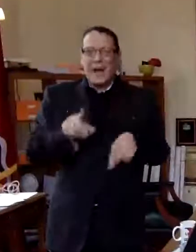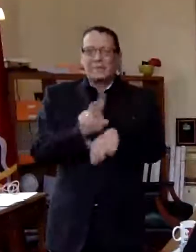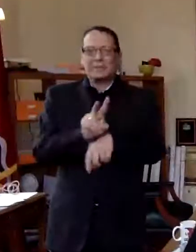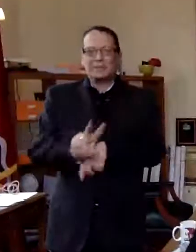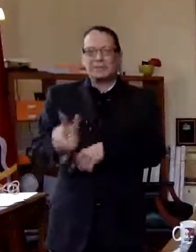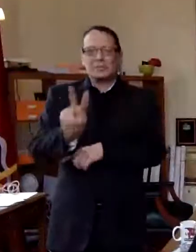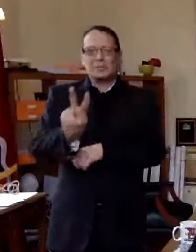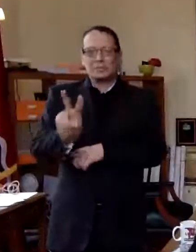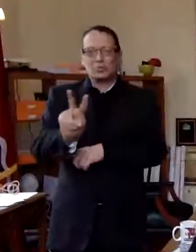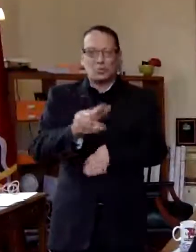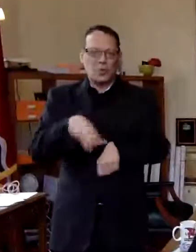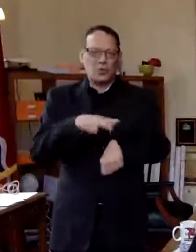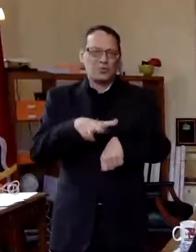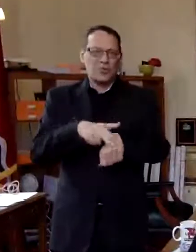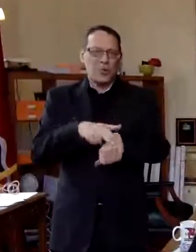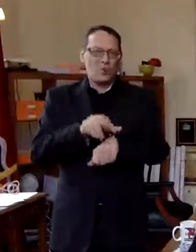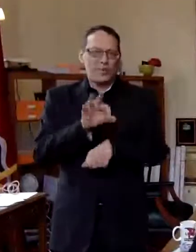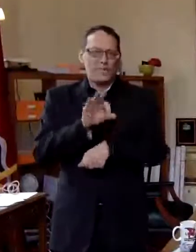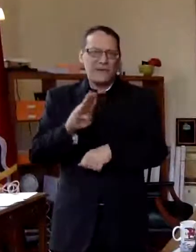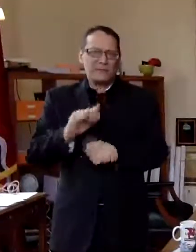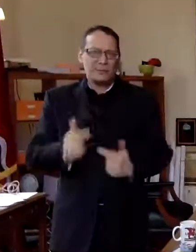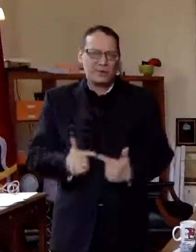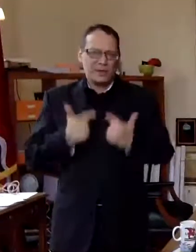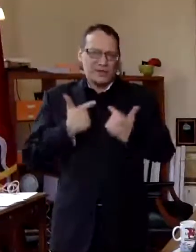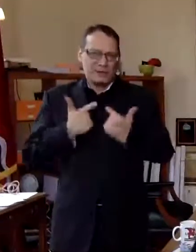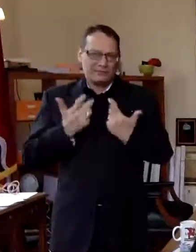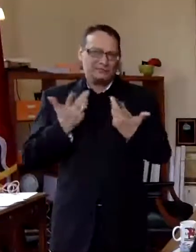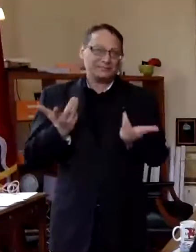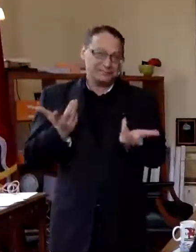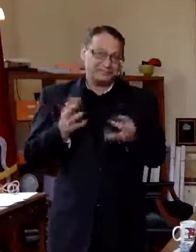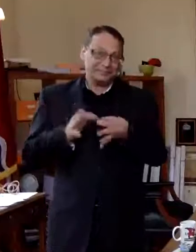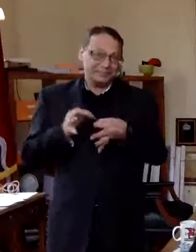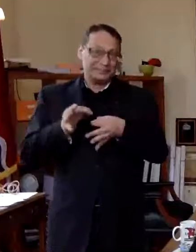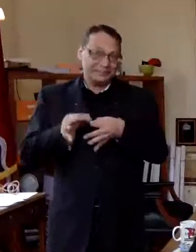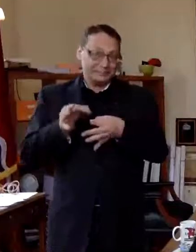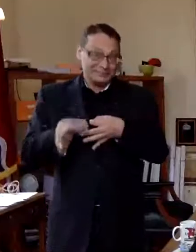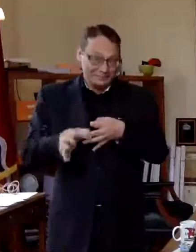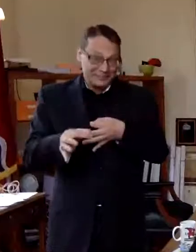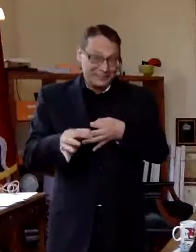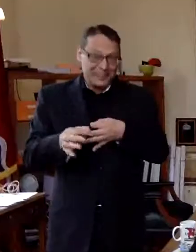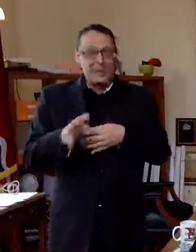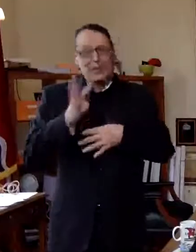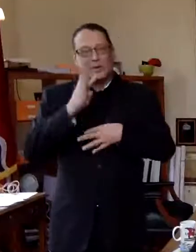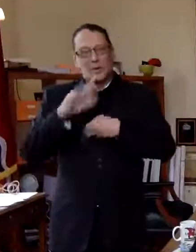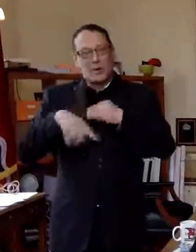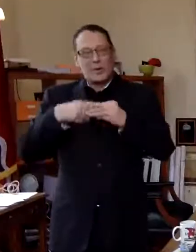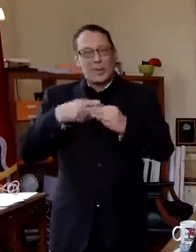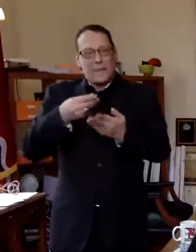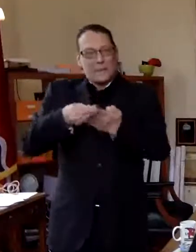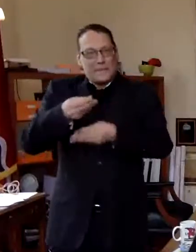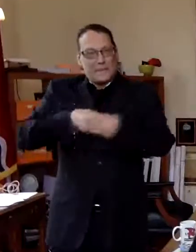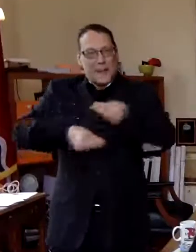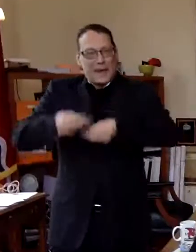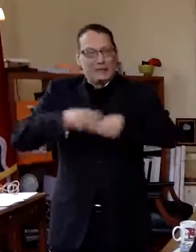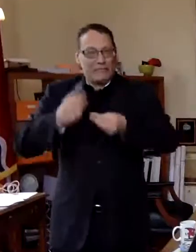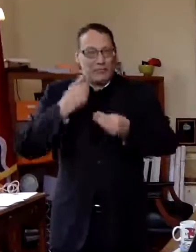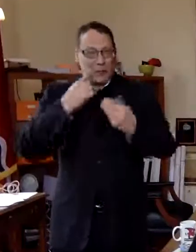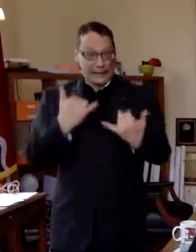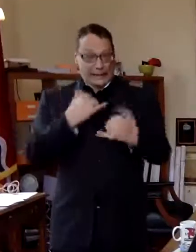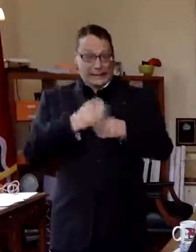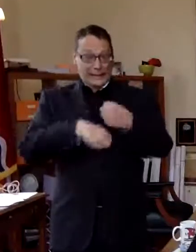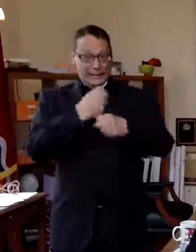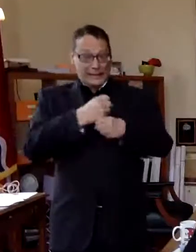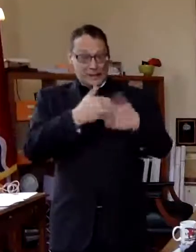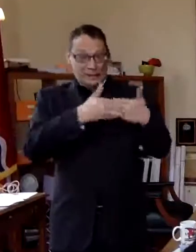'clock which is our normal time of course and the discussion was about the budget for the remainder of this year